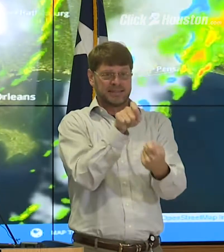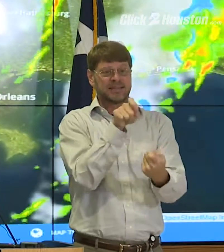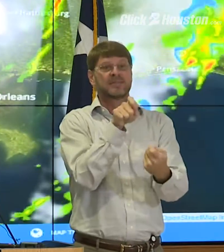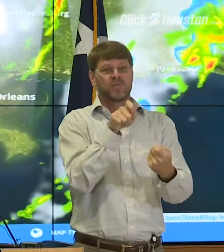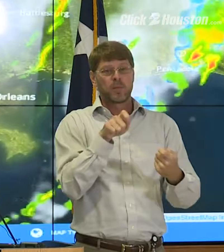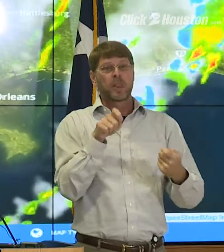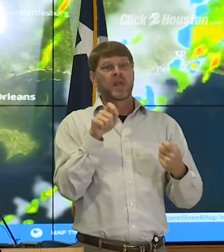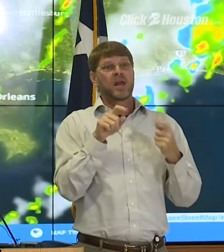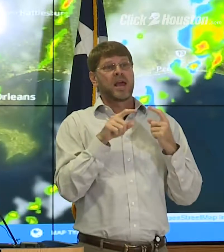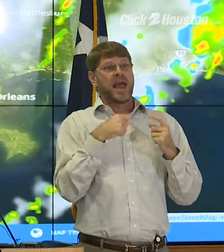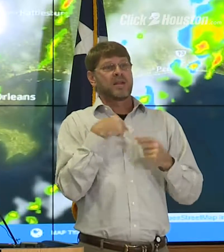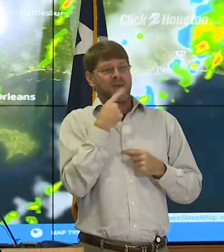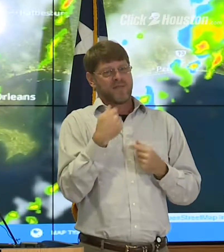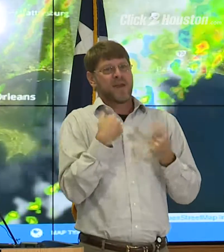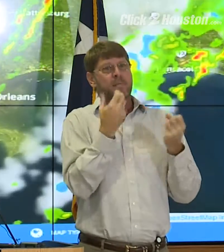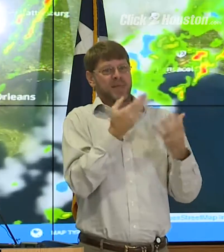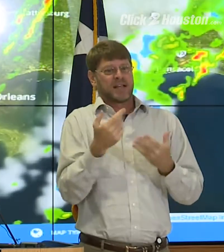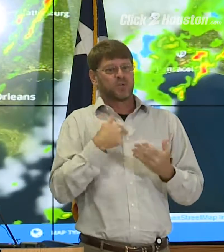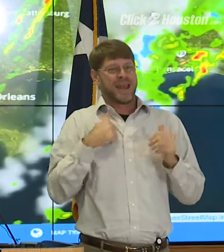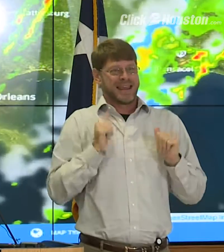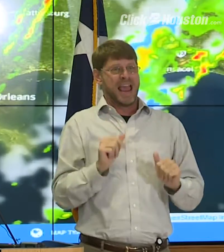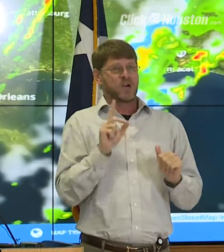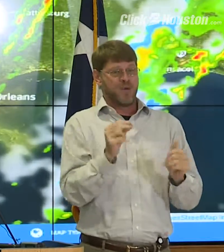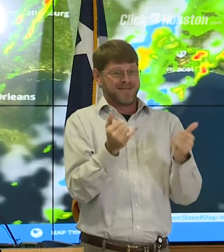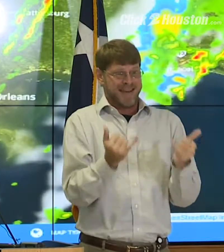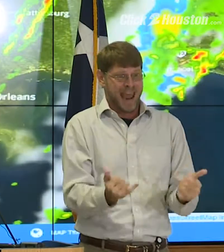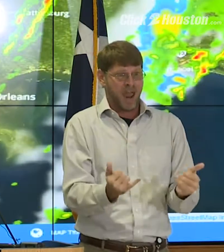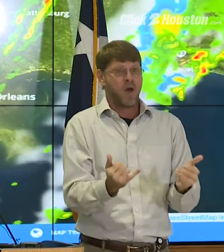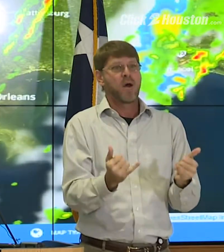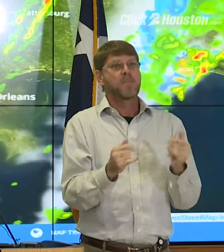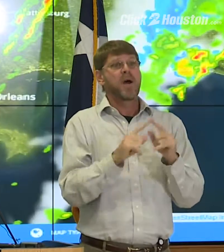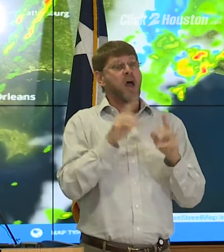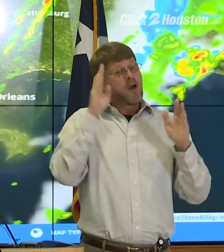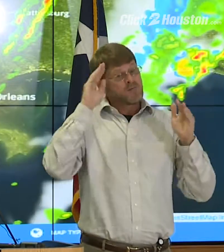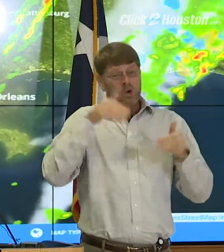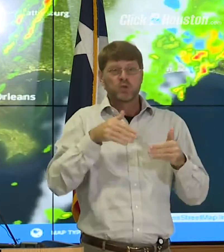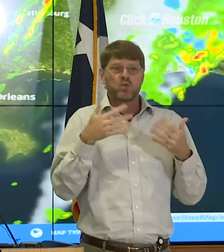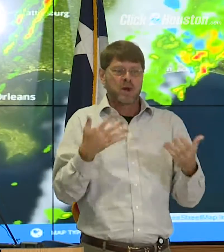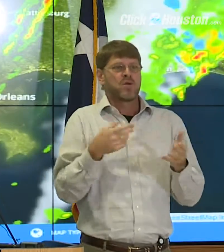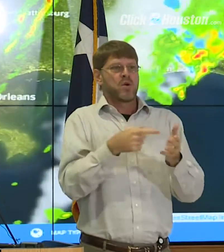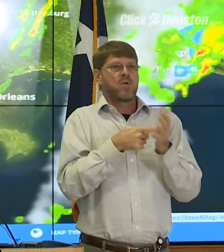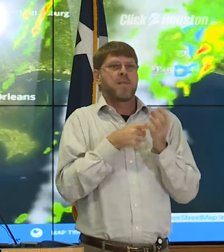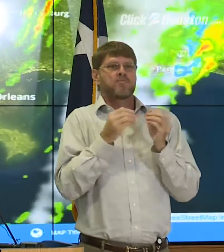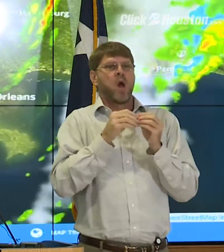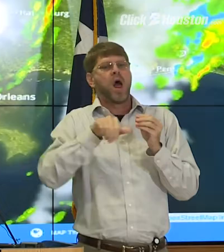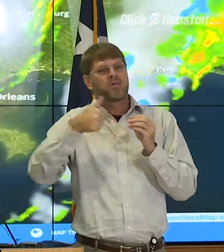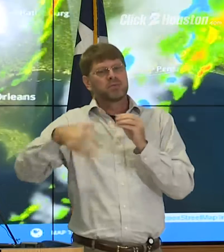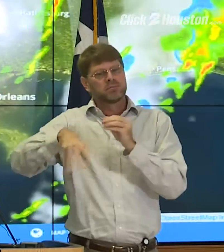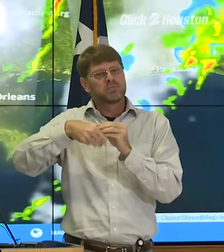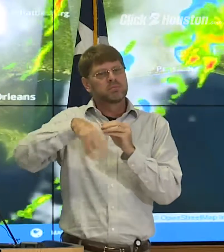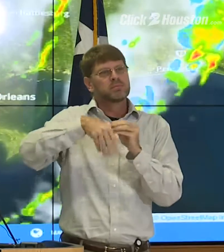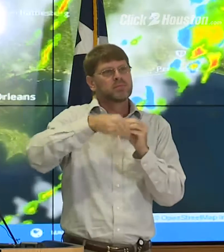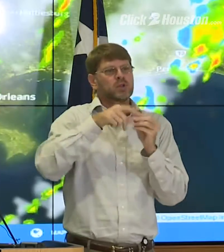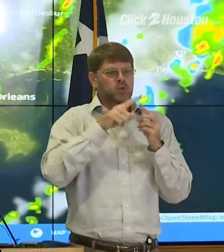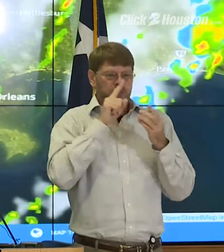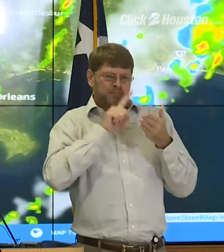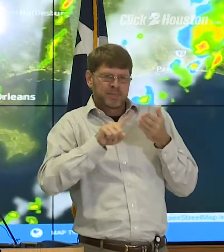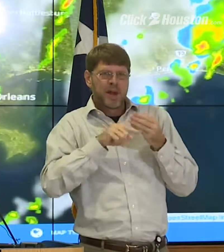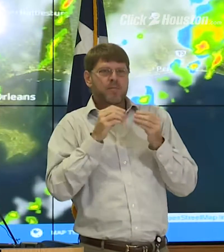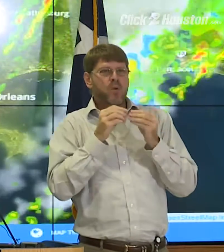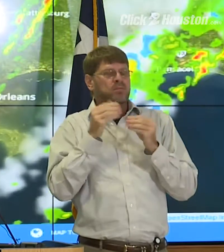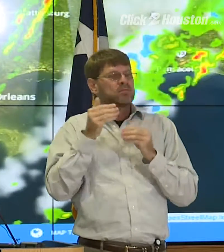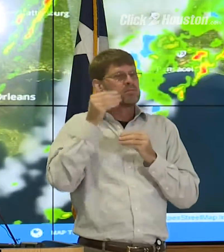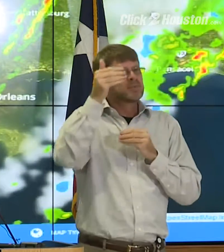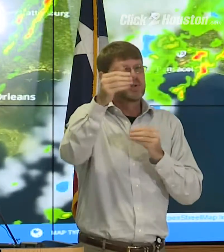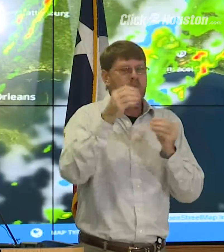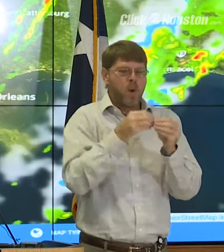As I said, there are certain things that we can do right away. The size and scope is going to require other things to be looked at far broader